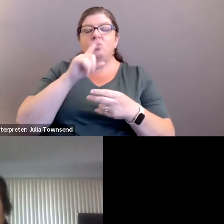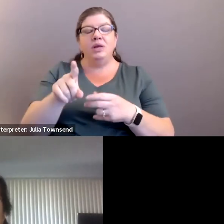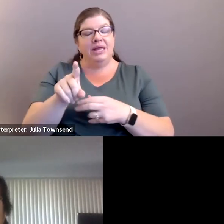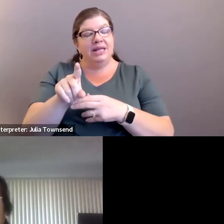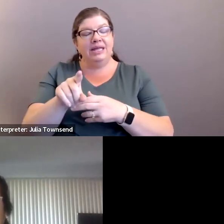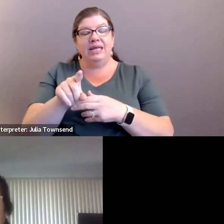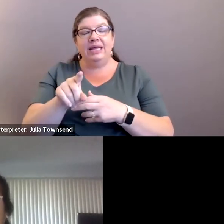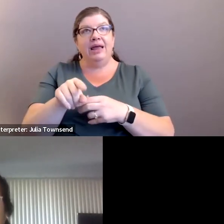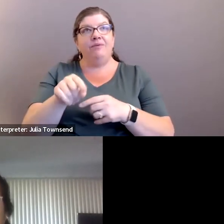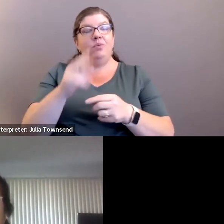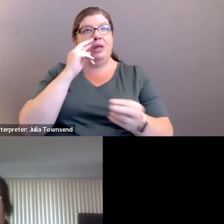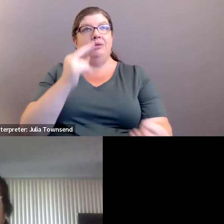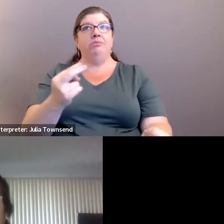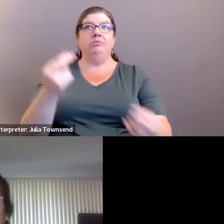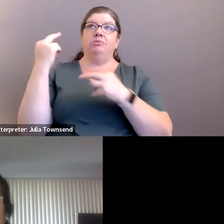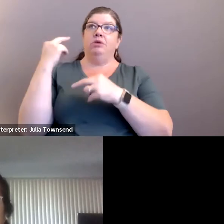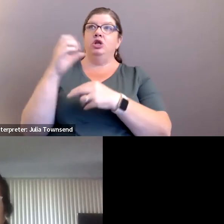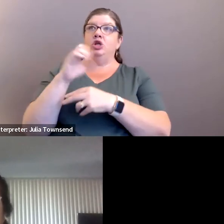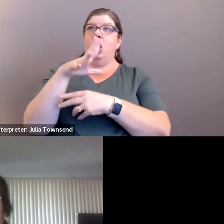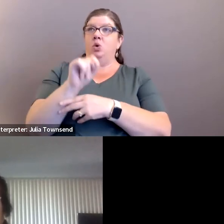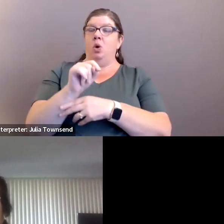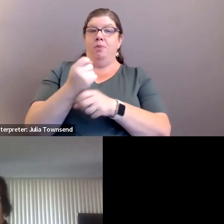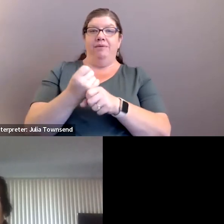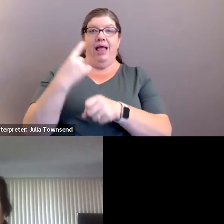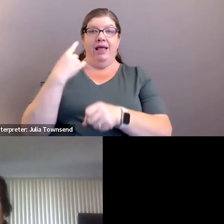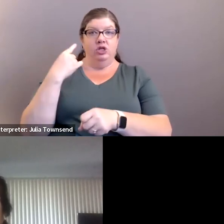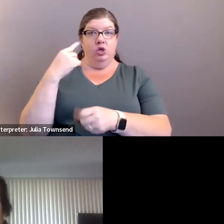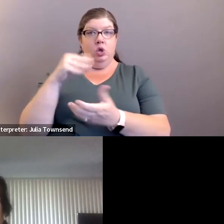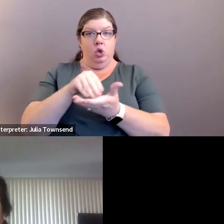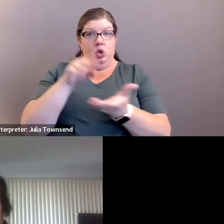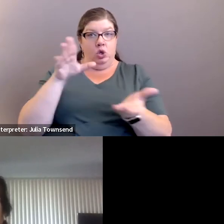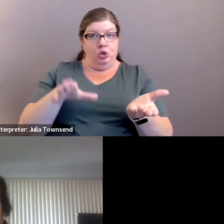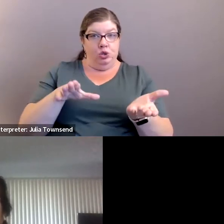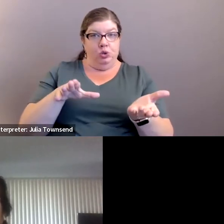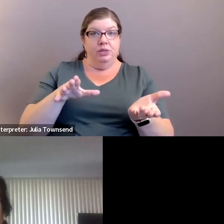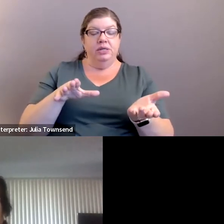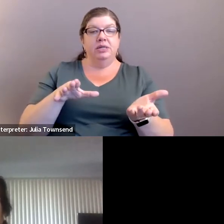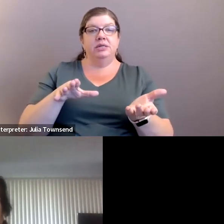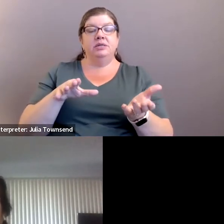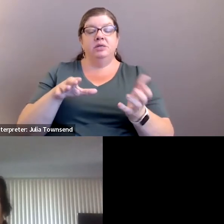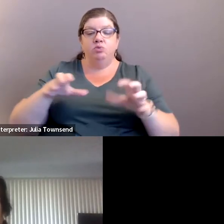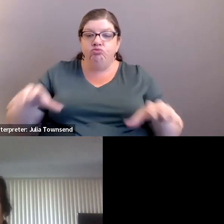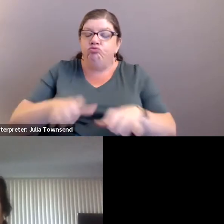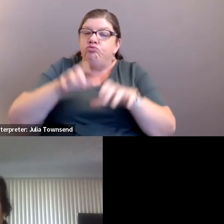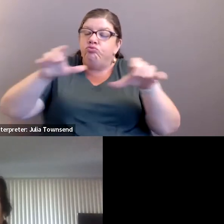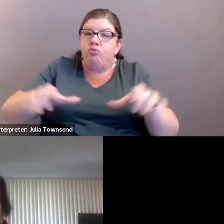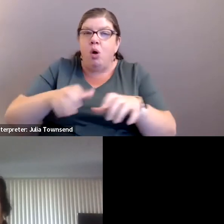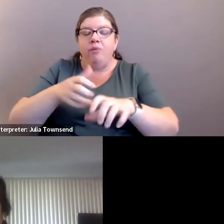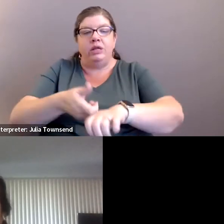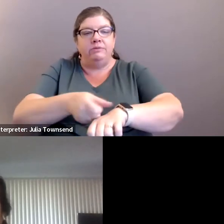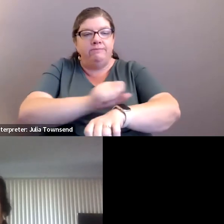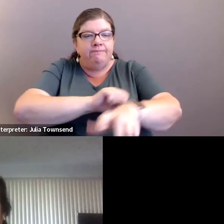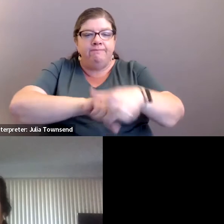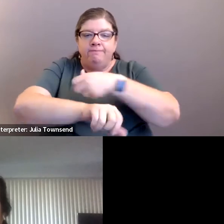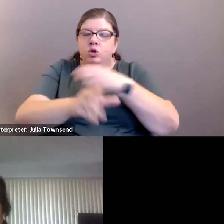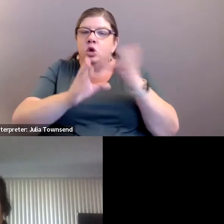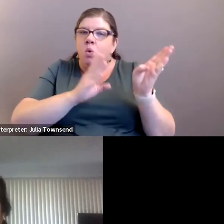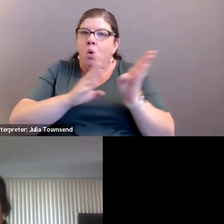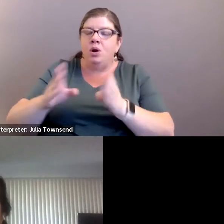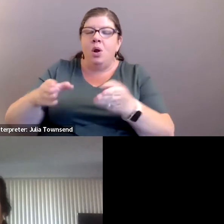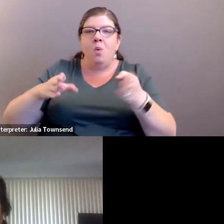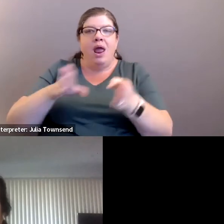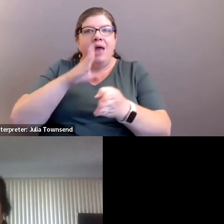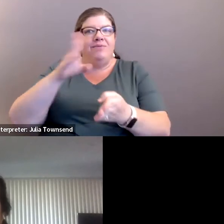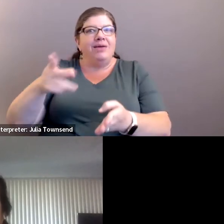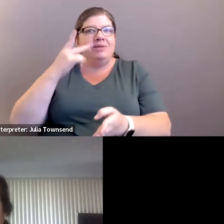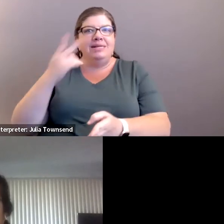really was if we go back, flashback to October of last year, that the students mobilize and organize in a way that I hadn't